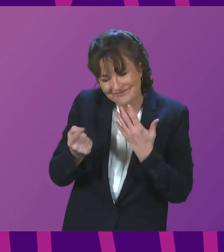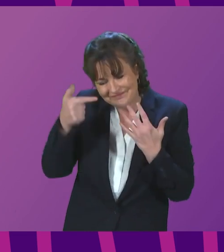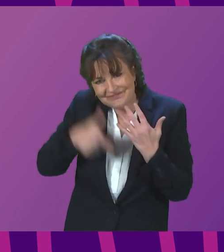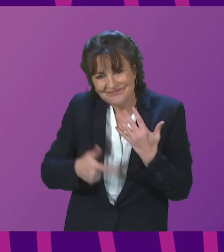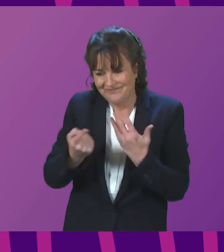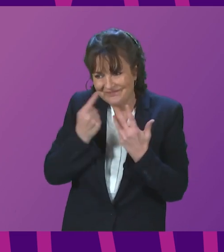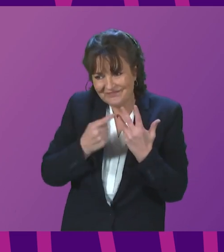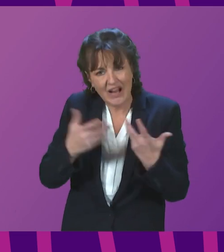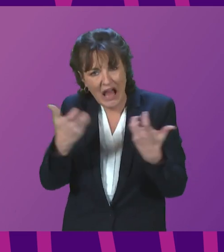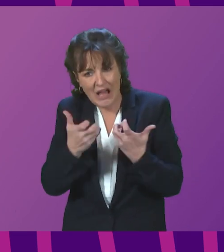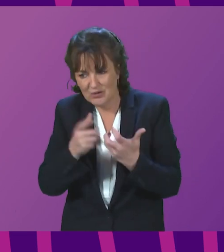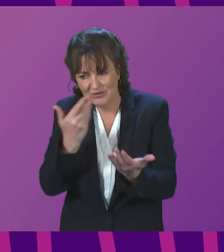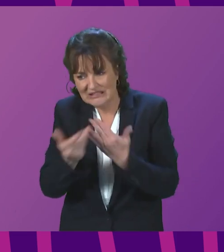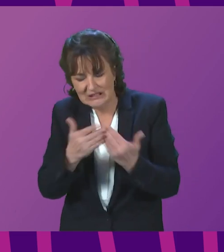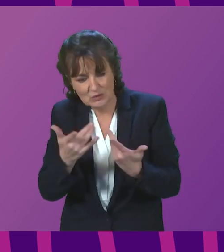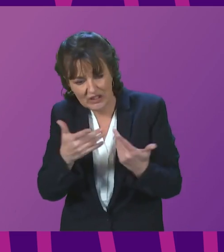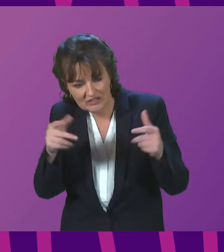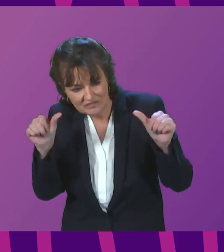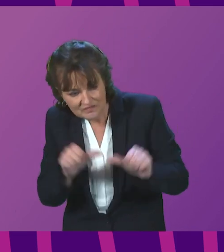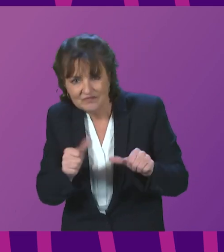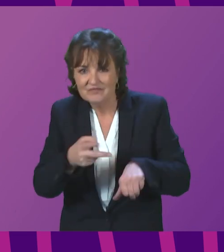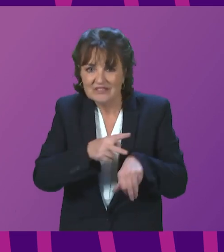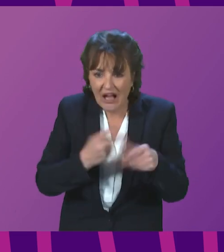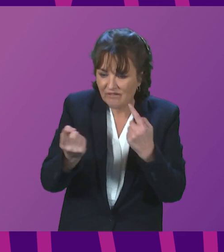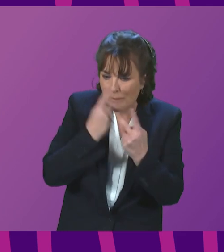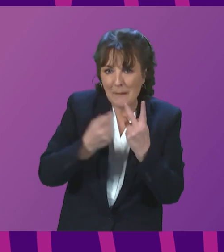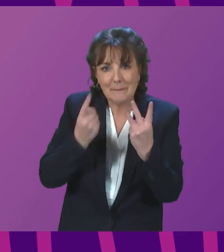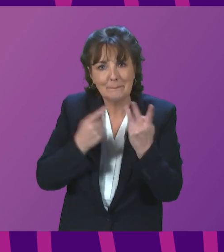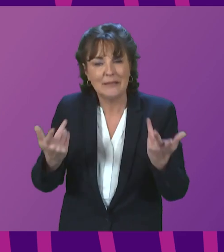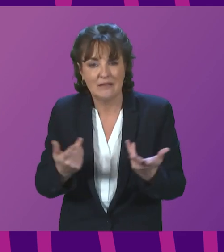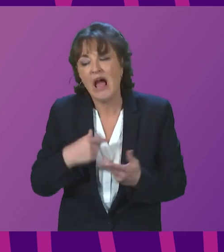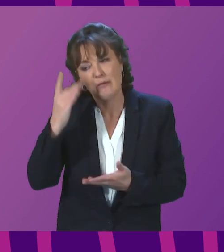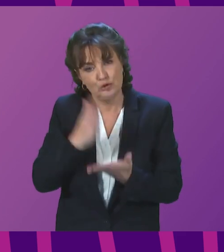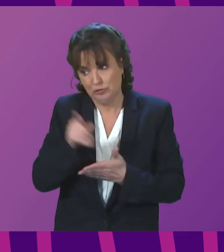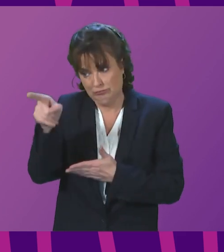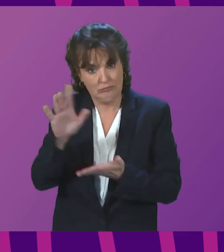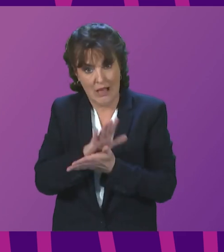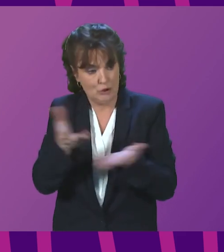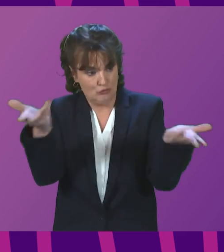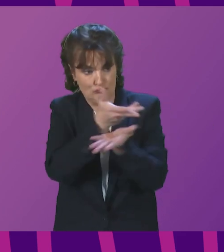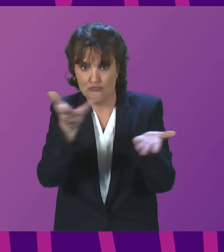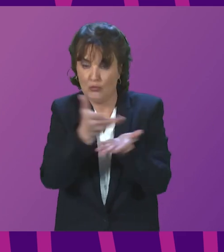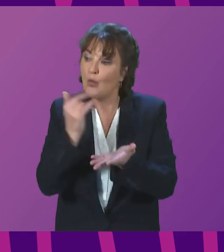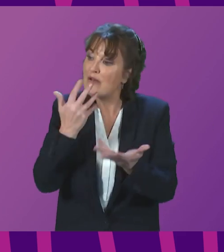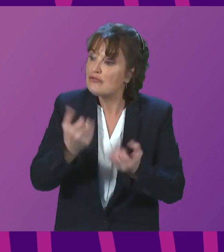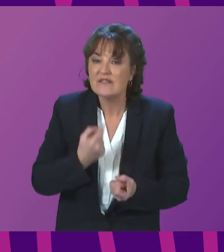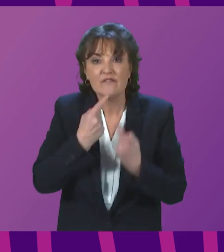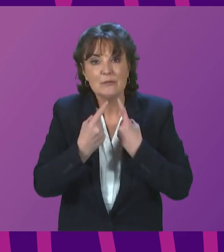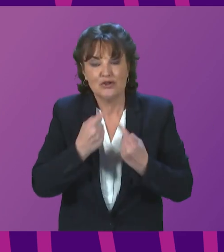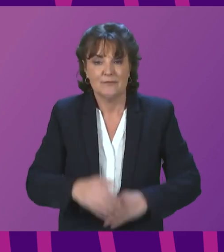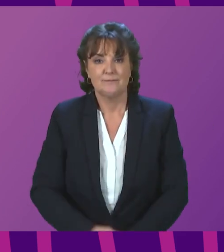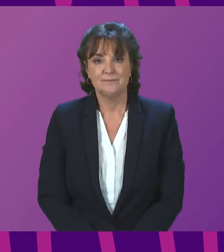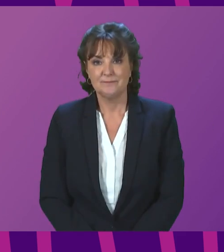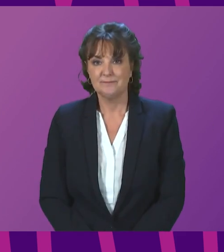to address these shortages, and I'm sure he would be happy to correspond with the member with further detail when he receives that. Mark